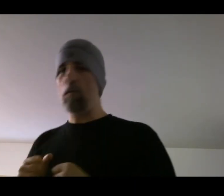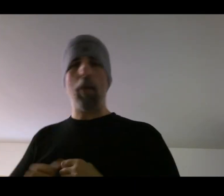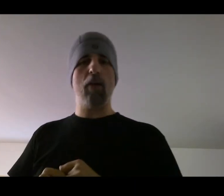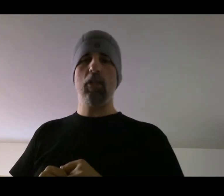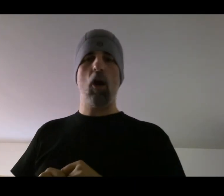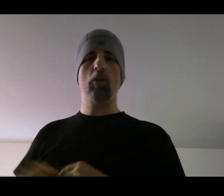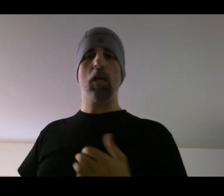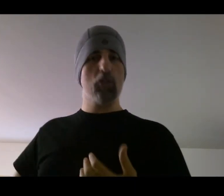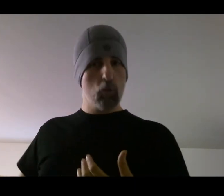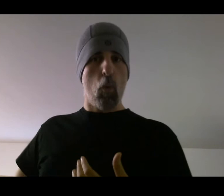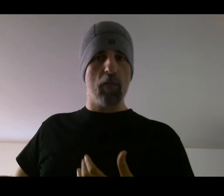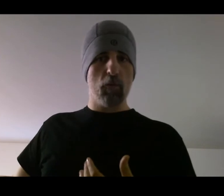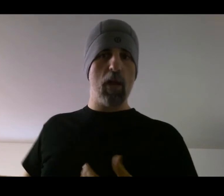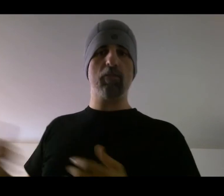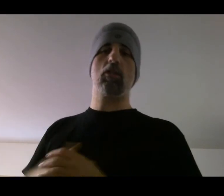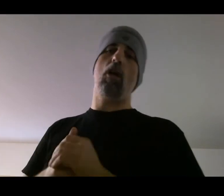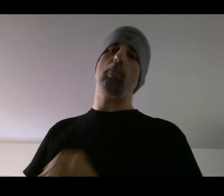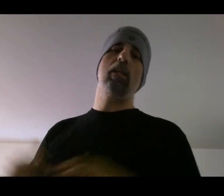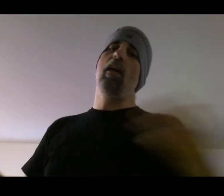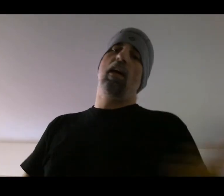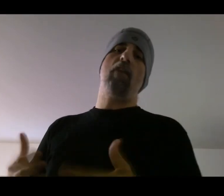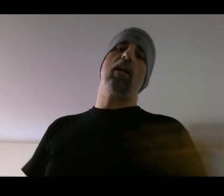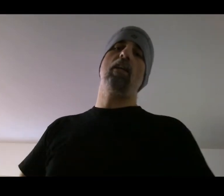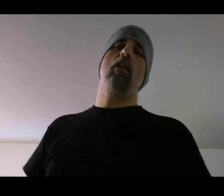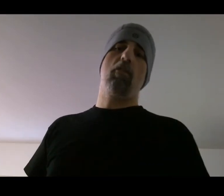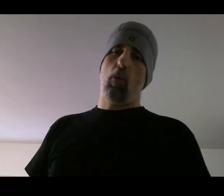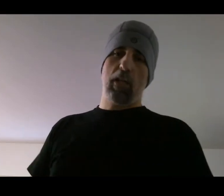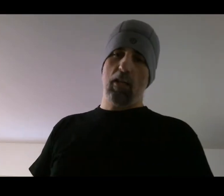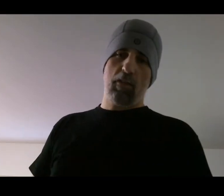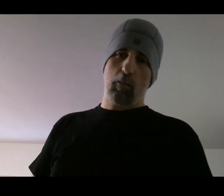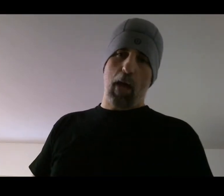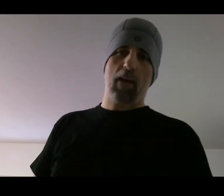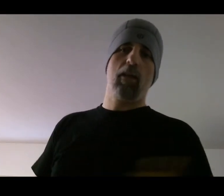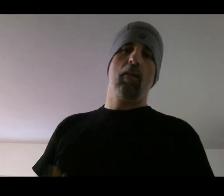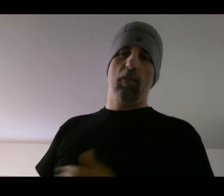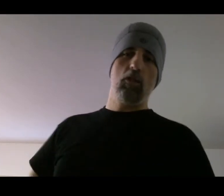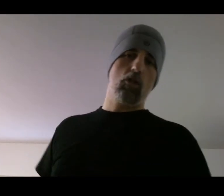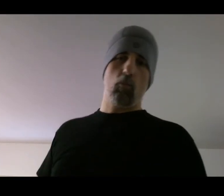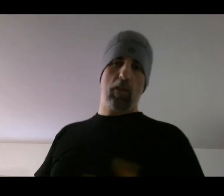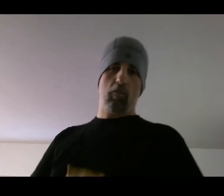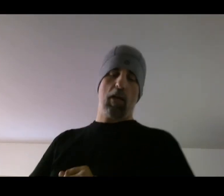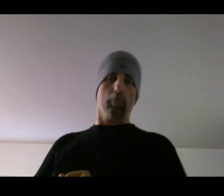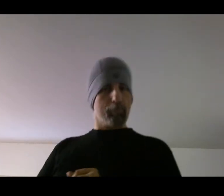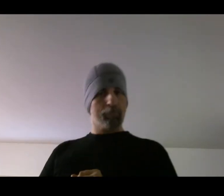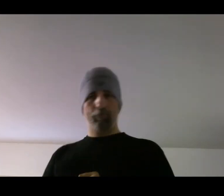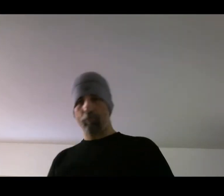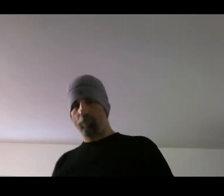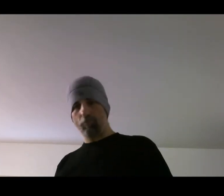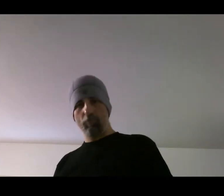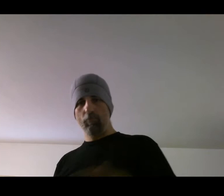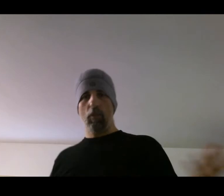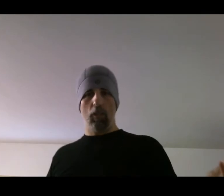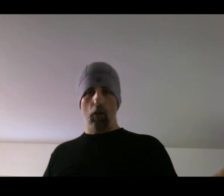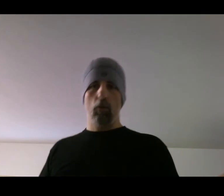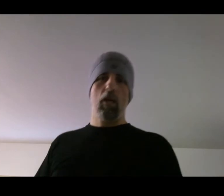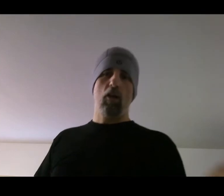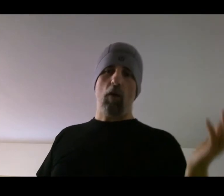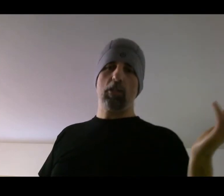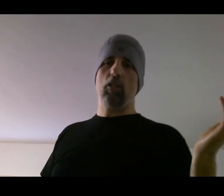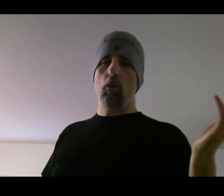pounding on him because you want the ref to stop it. If that guy's not throwing anything back, then you should win the fight. You know, obviously you don't